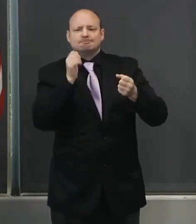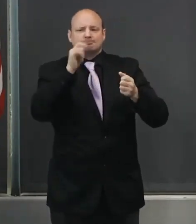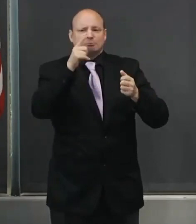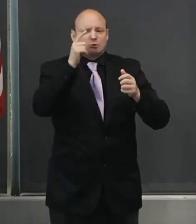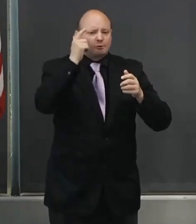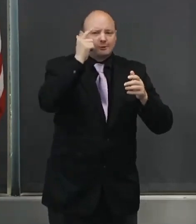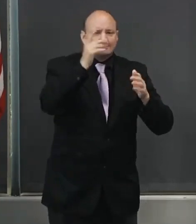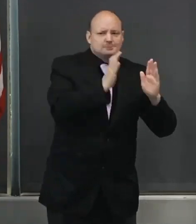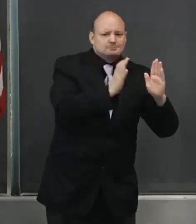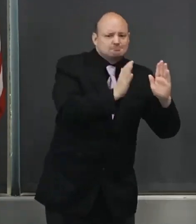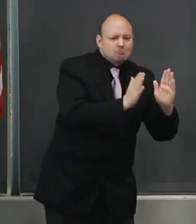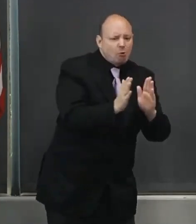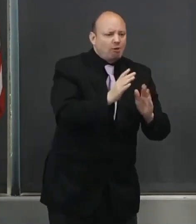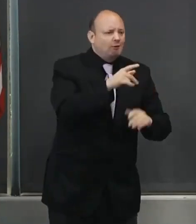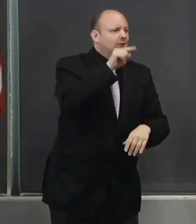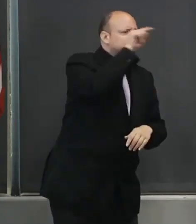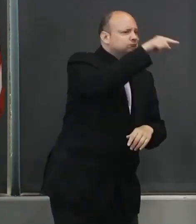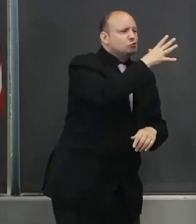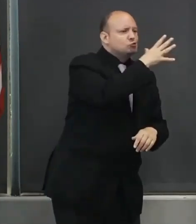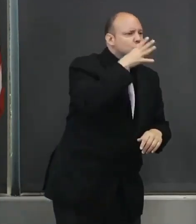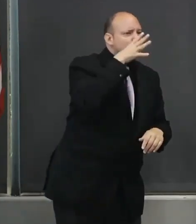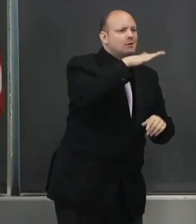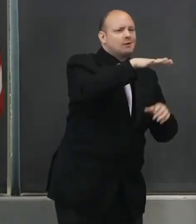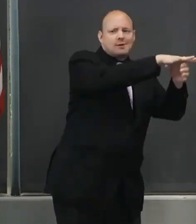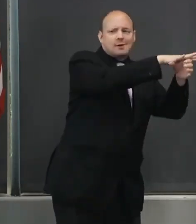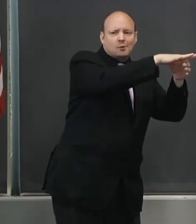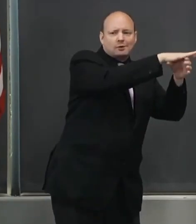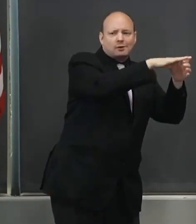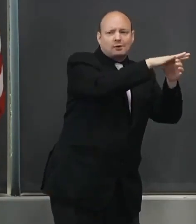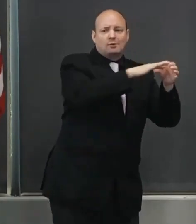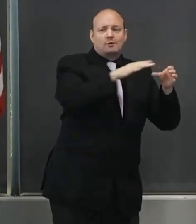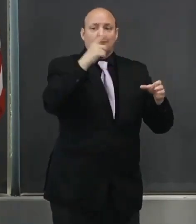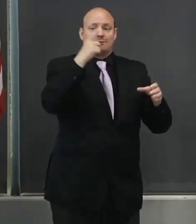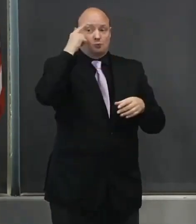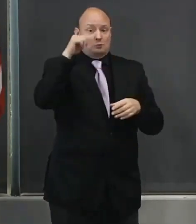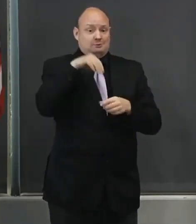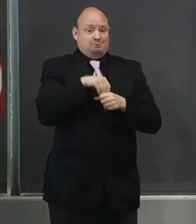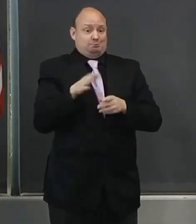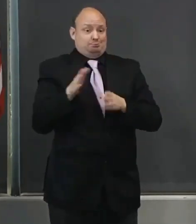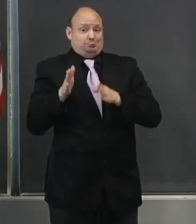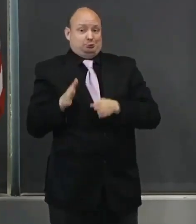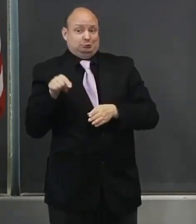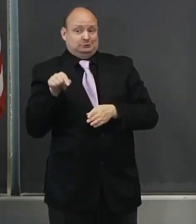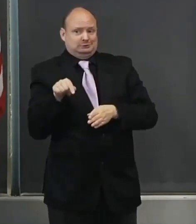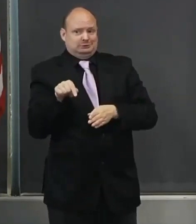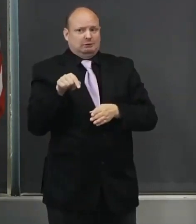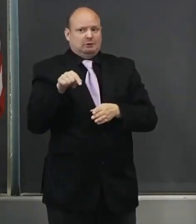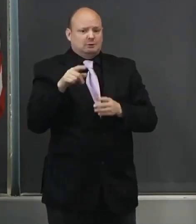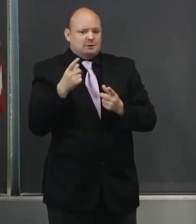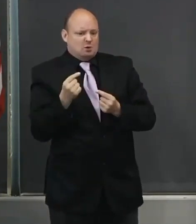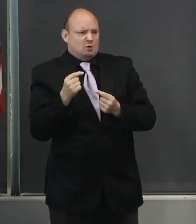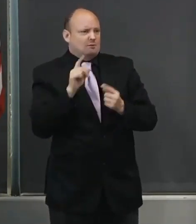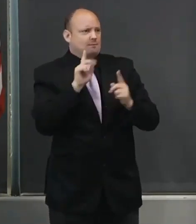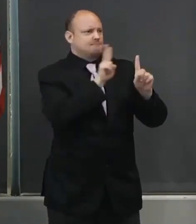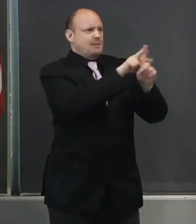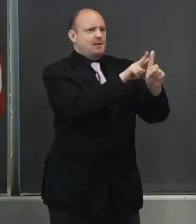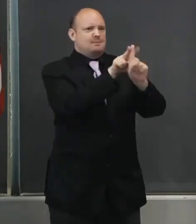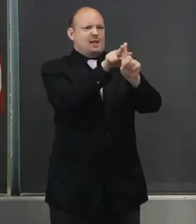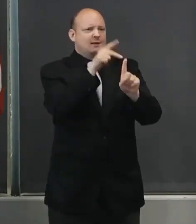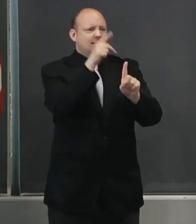in-person instruction for specific populations of students such as our younger grades.